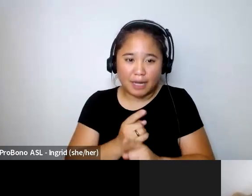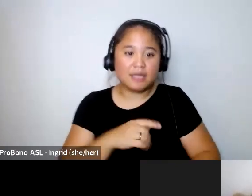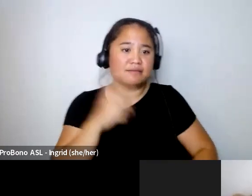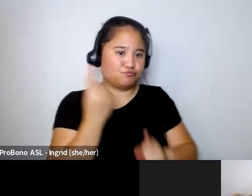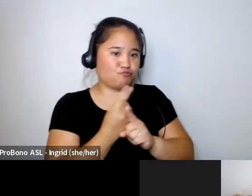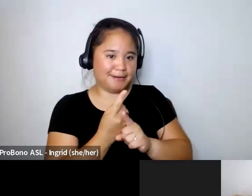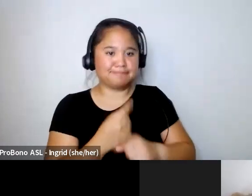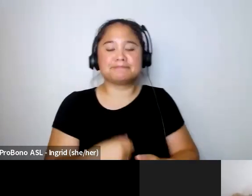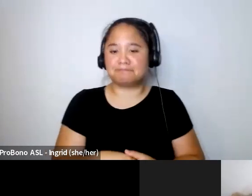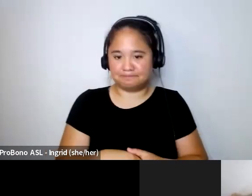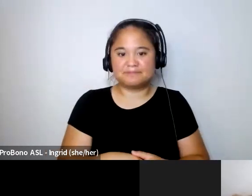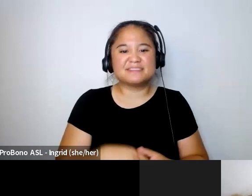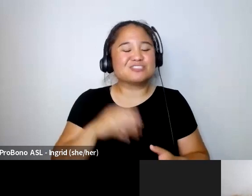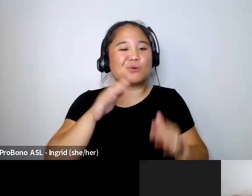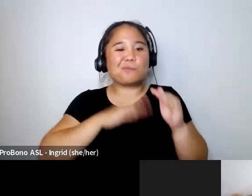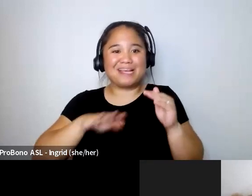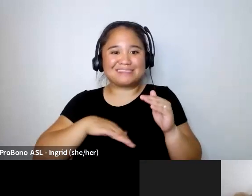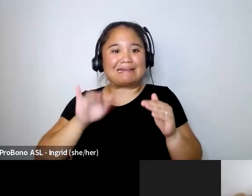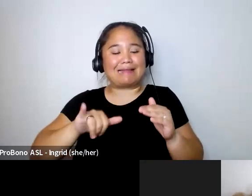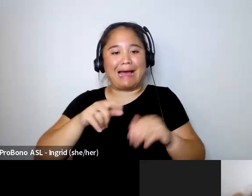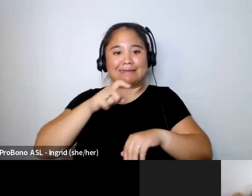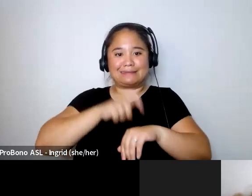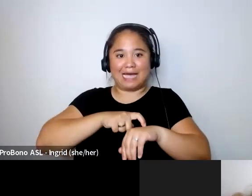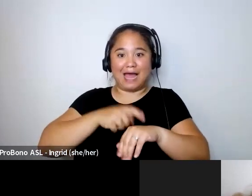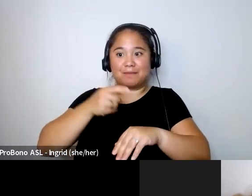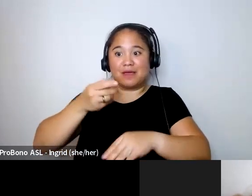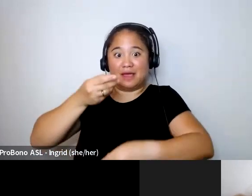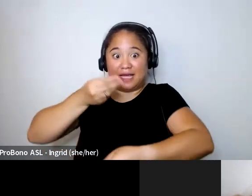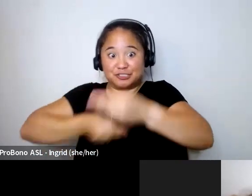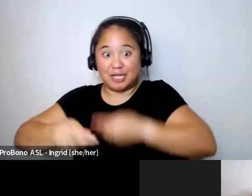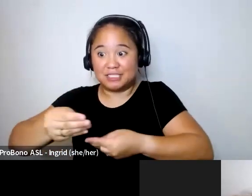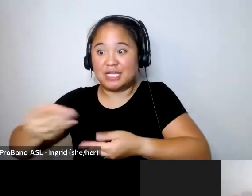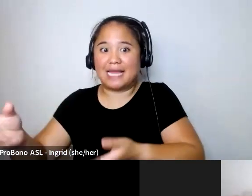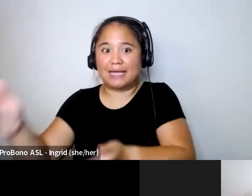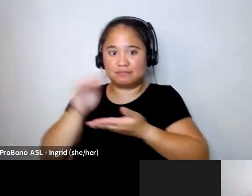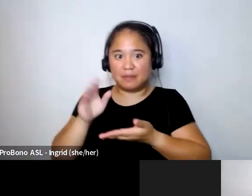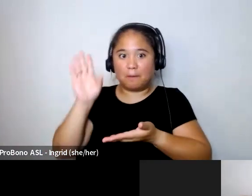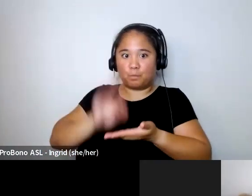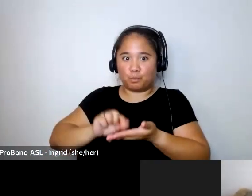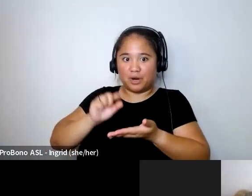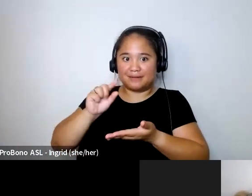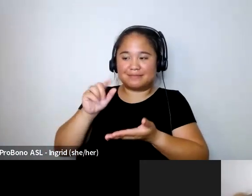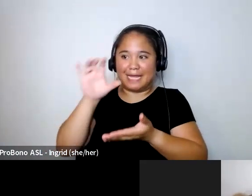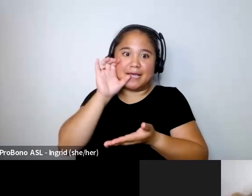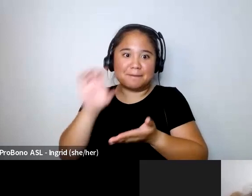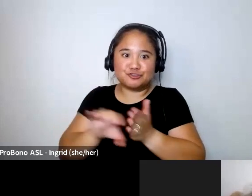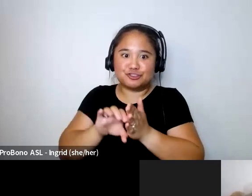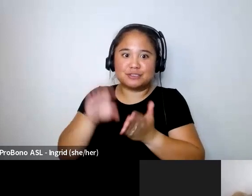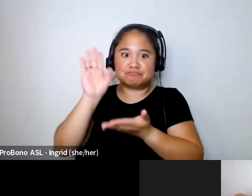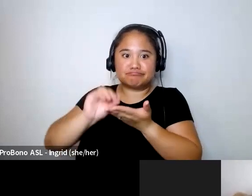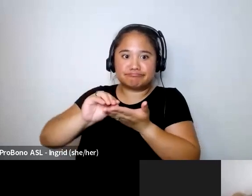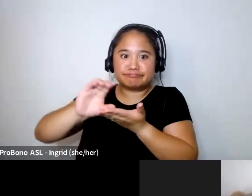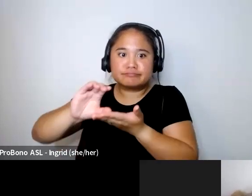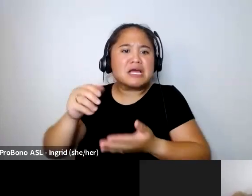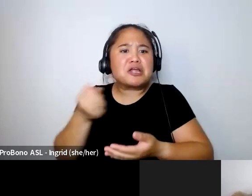yeah so it's it's basically an exchange of digital images at this point back in the day it was prints print images you get like a couple prints